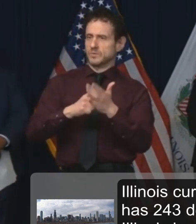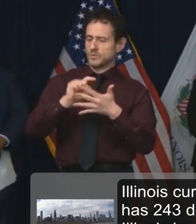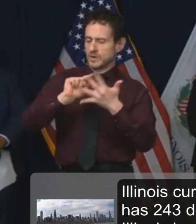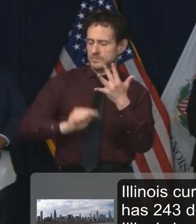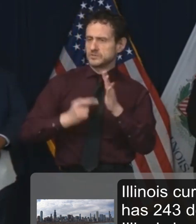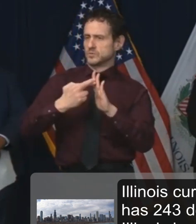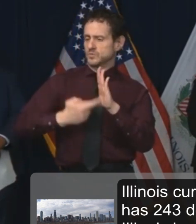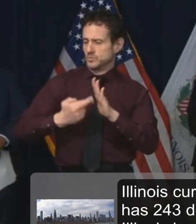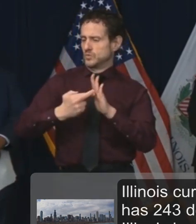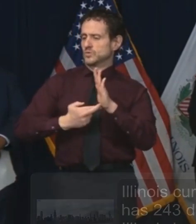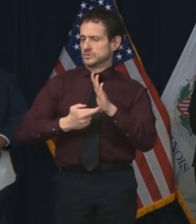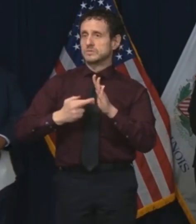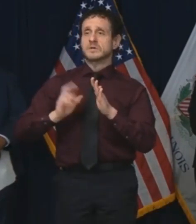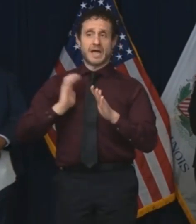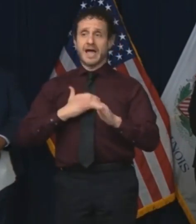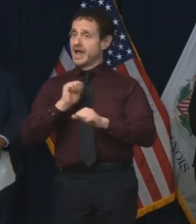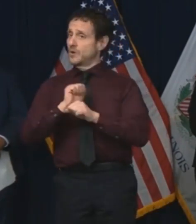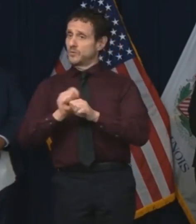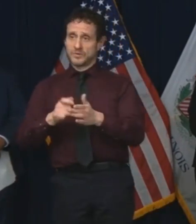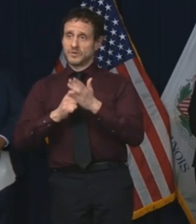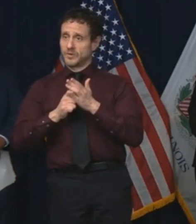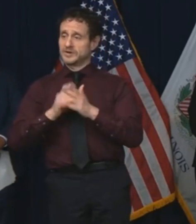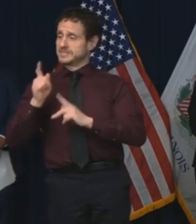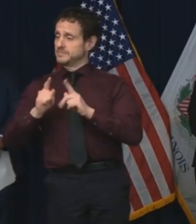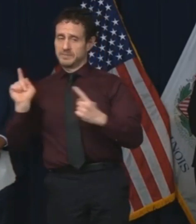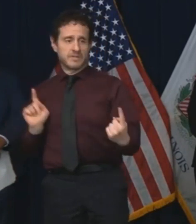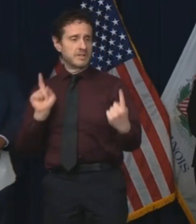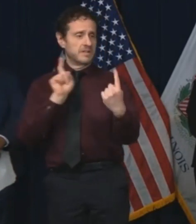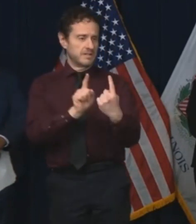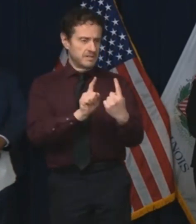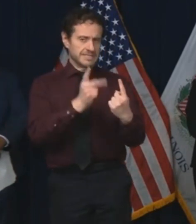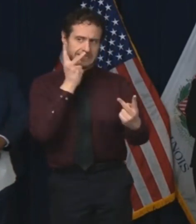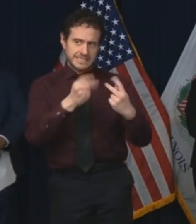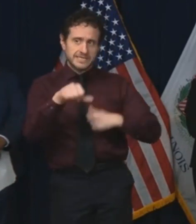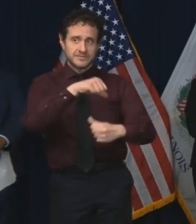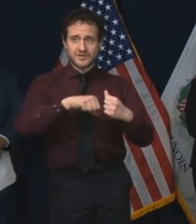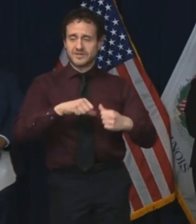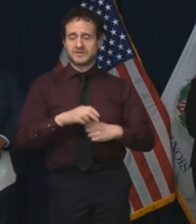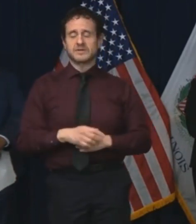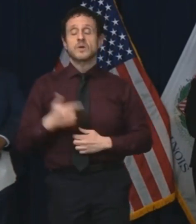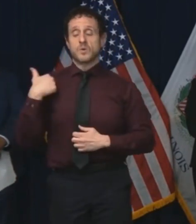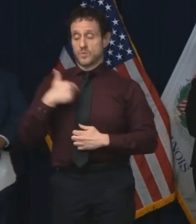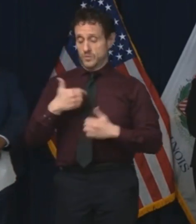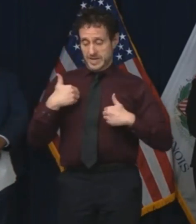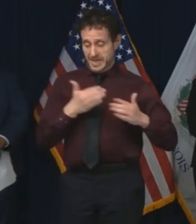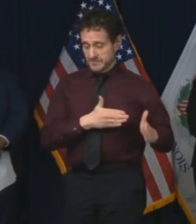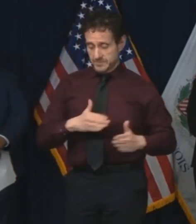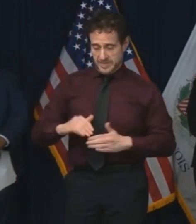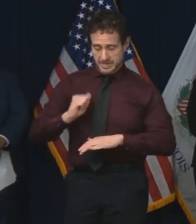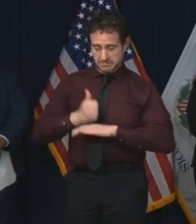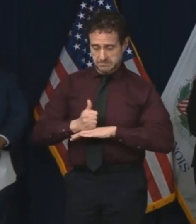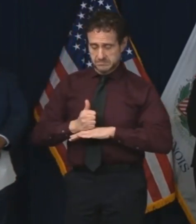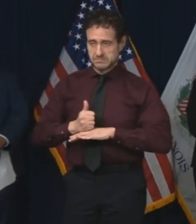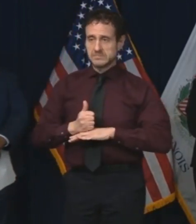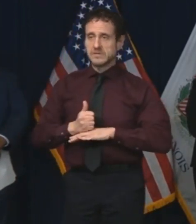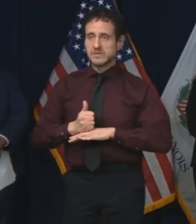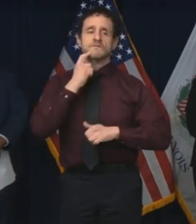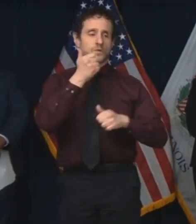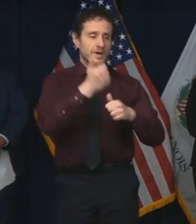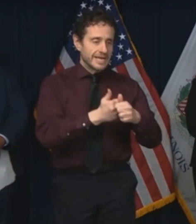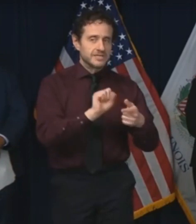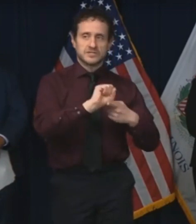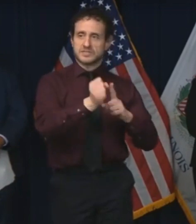requires human connection. DHS has a multifaceted plan in motion that is tailored to each type of setting